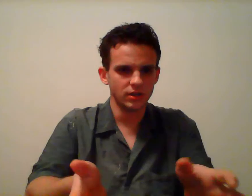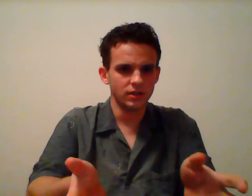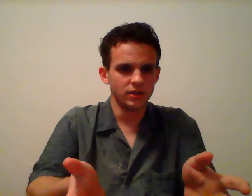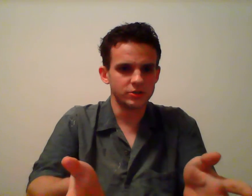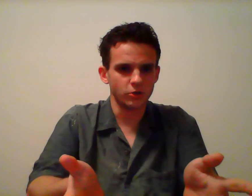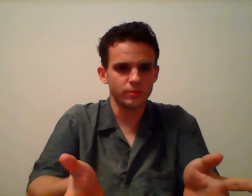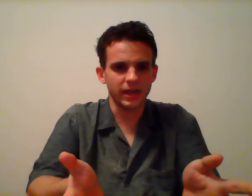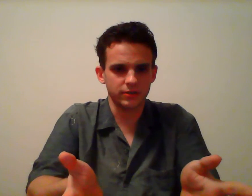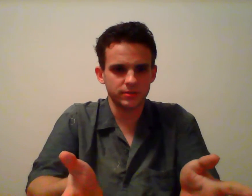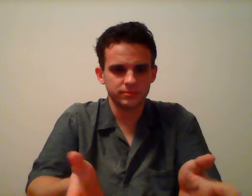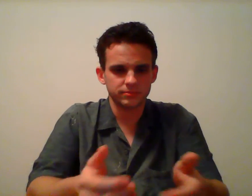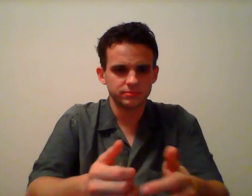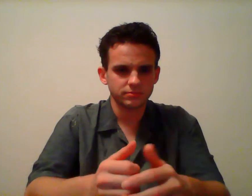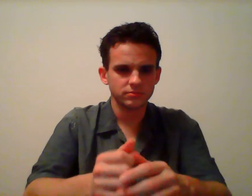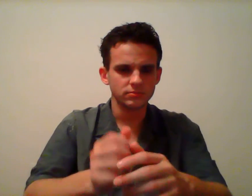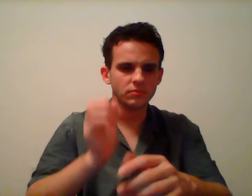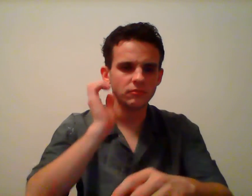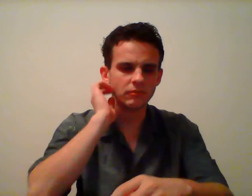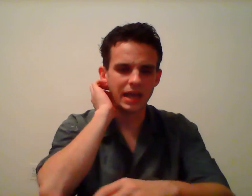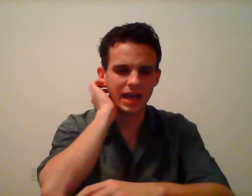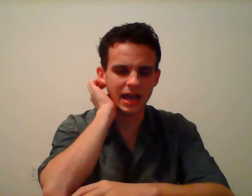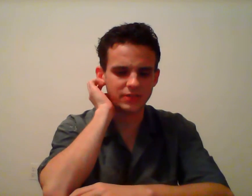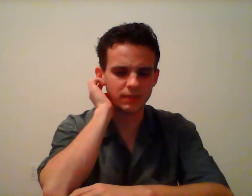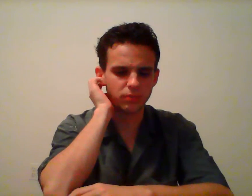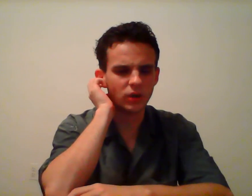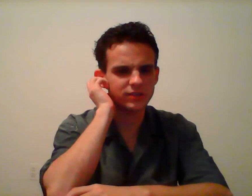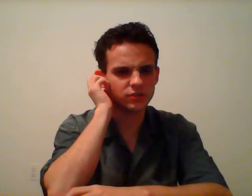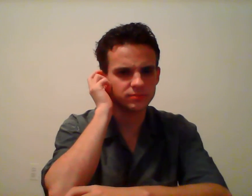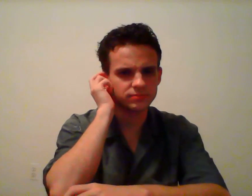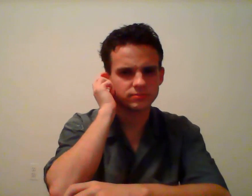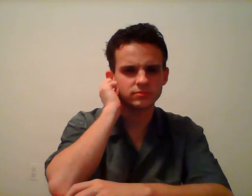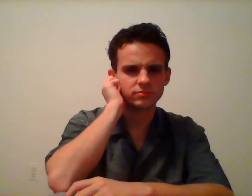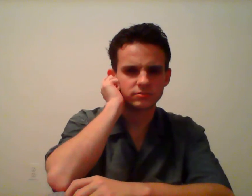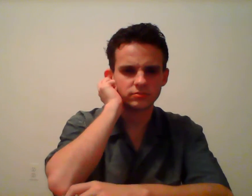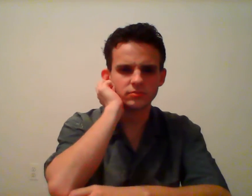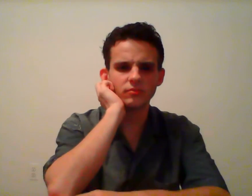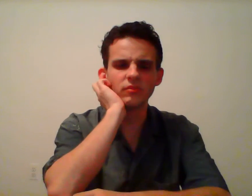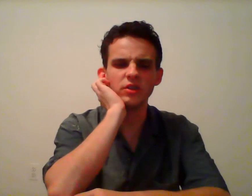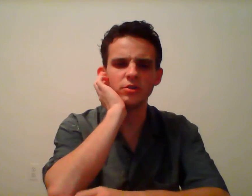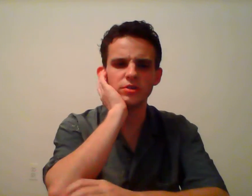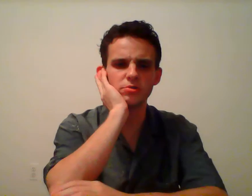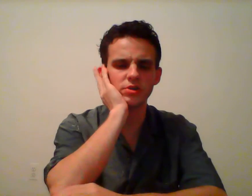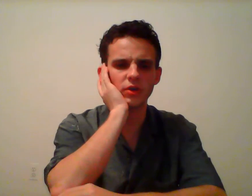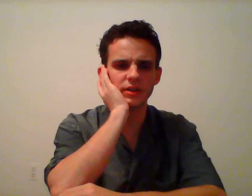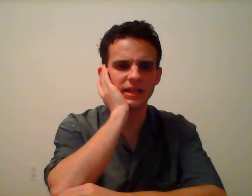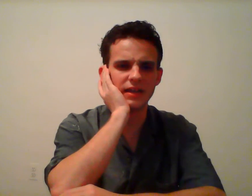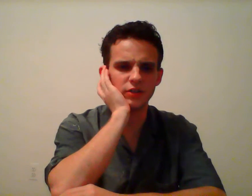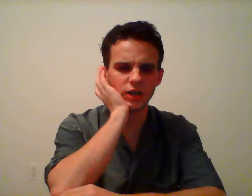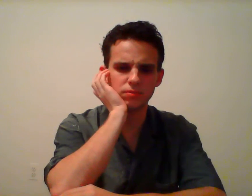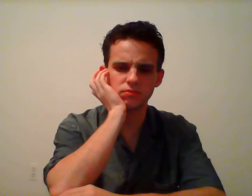so be it. At that point, you're usually going to end up